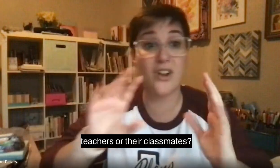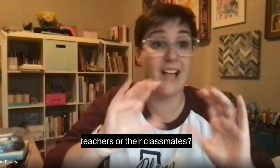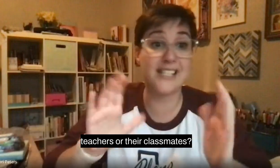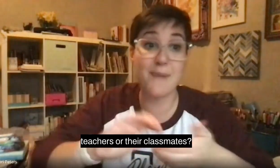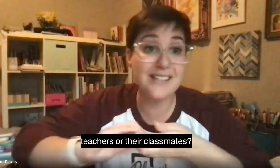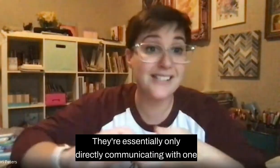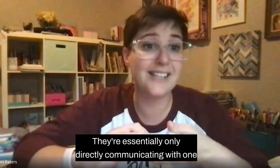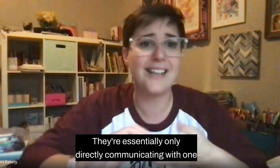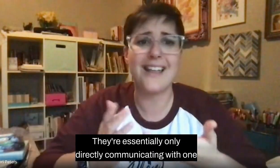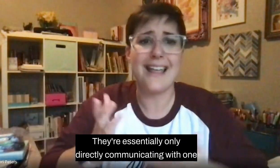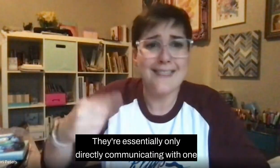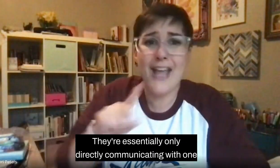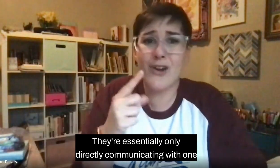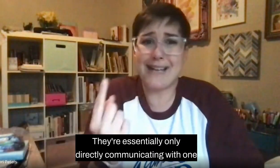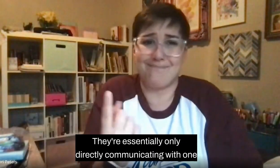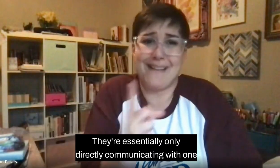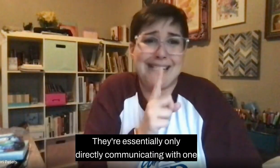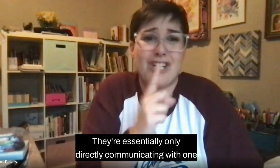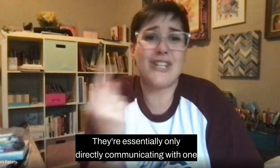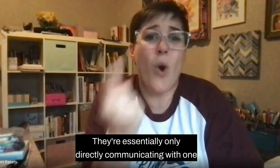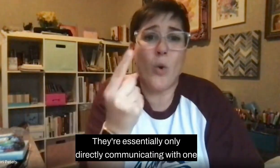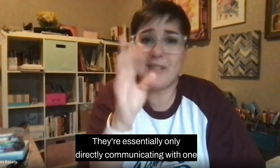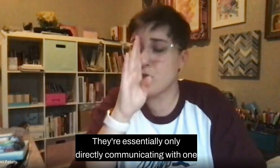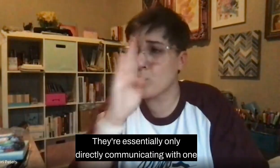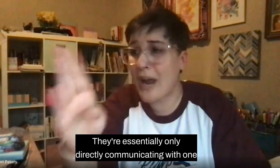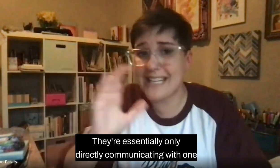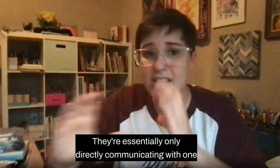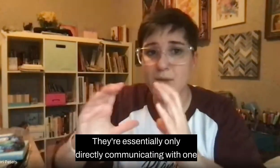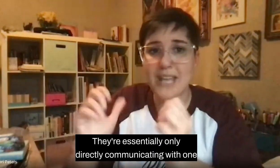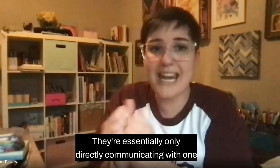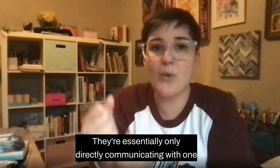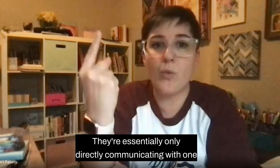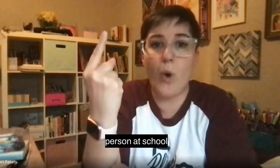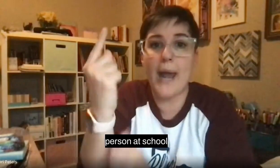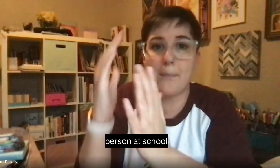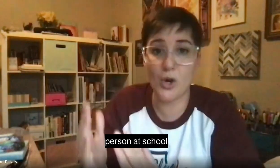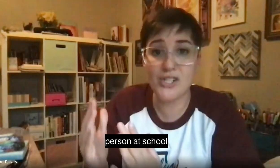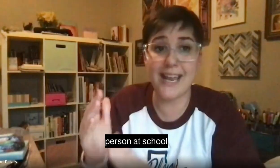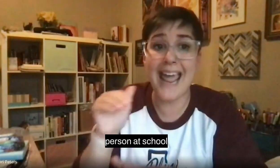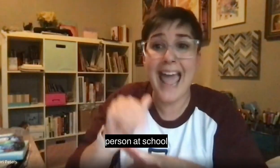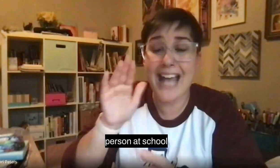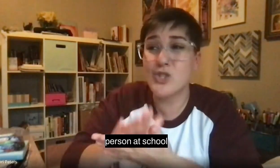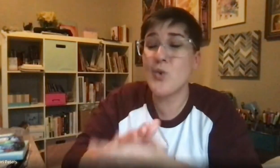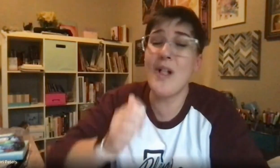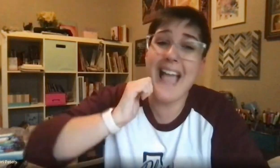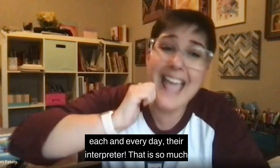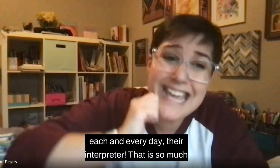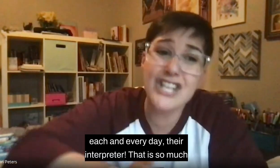classmates? They're essentially only directly communicating with one person at school each